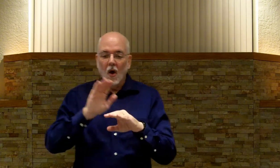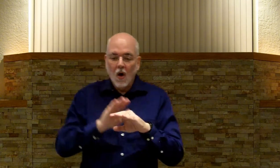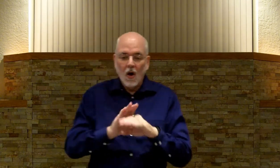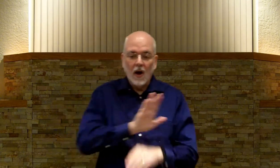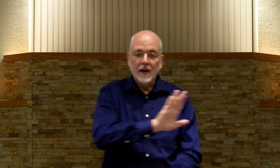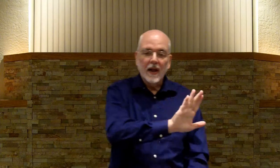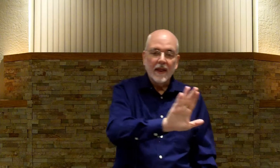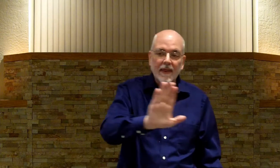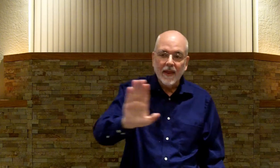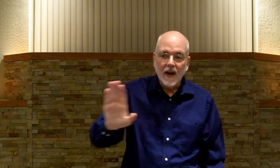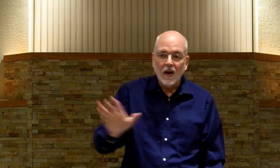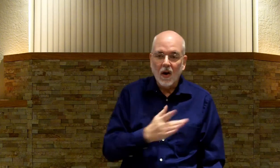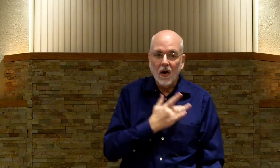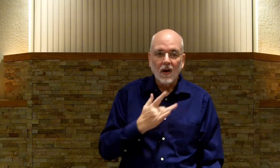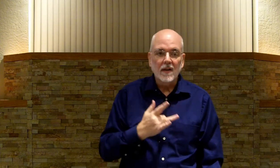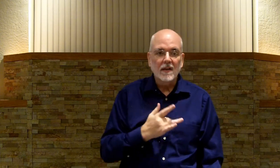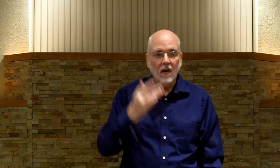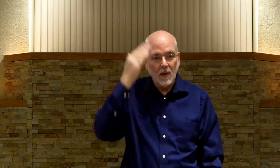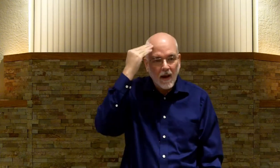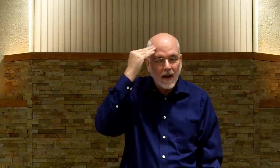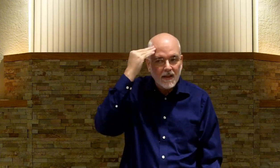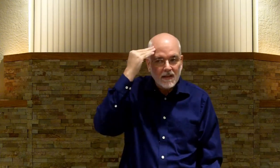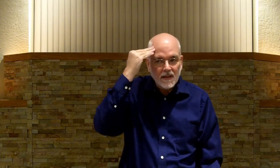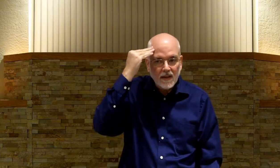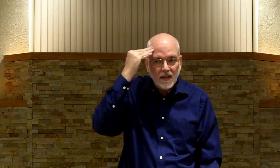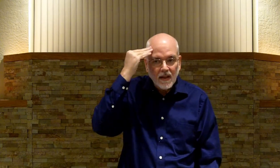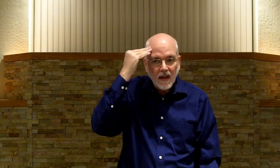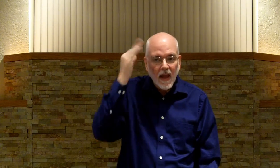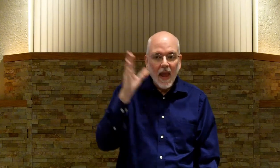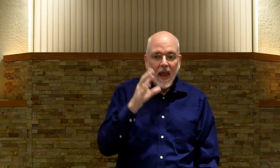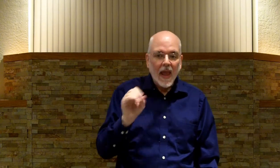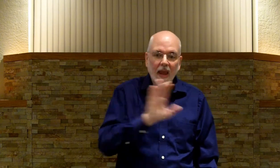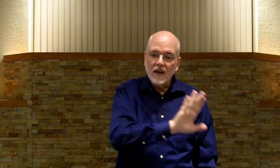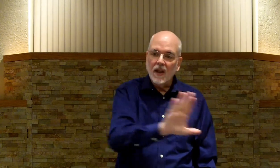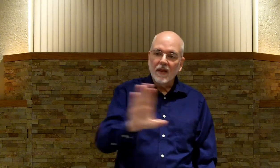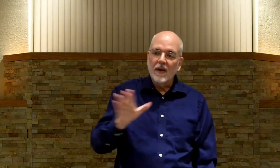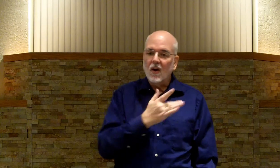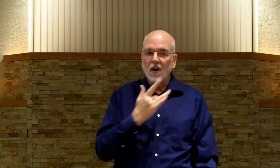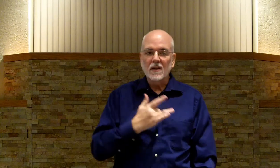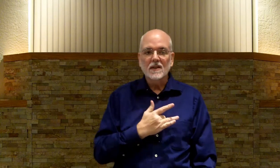On. On. On. Their. Minds. And. Their. Hearts.